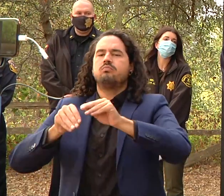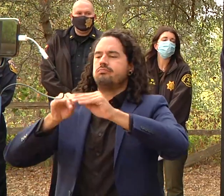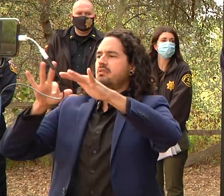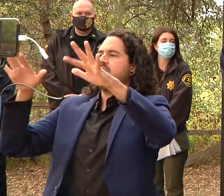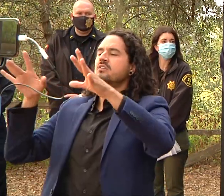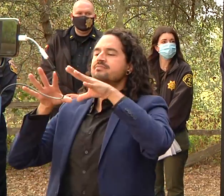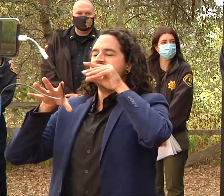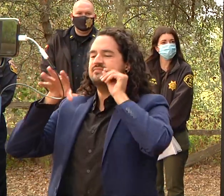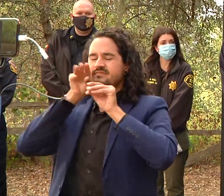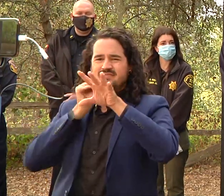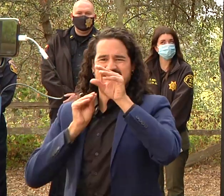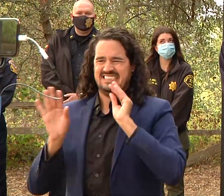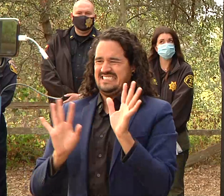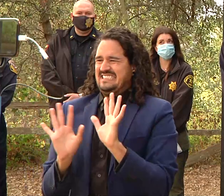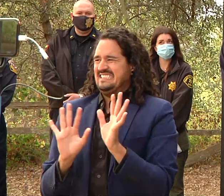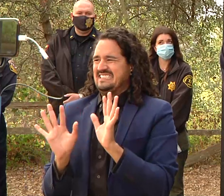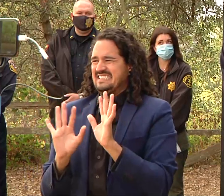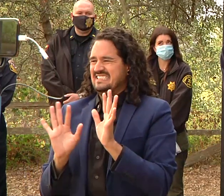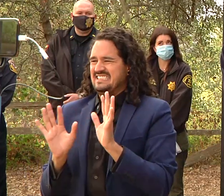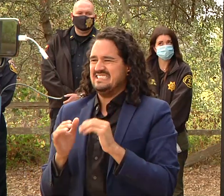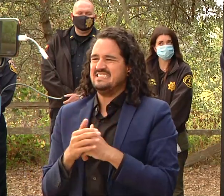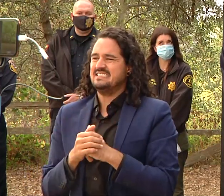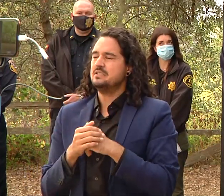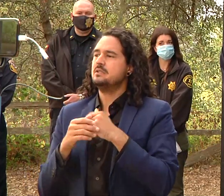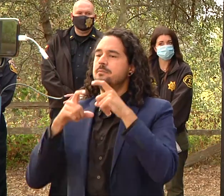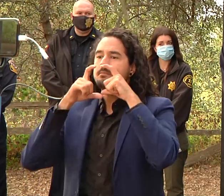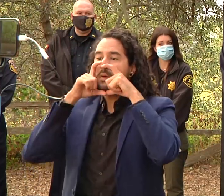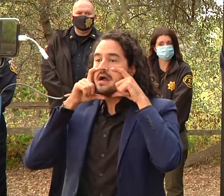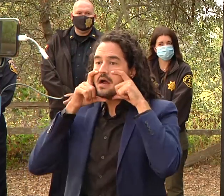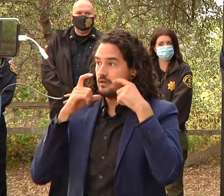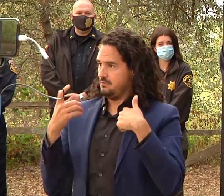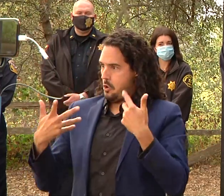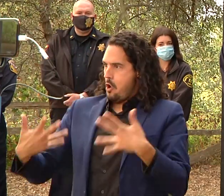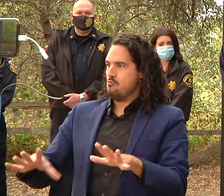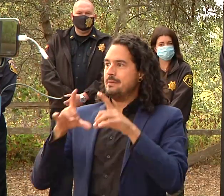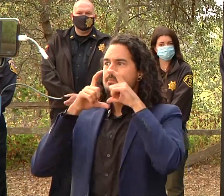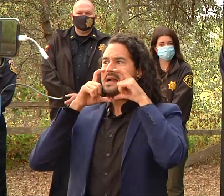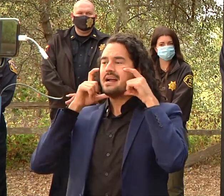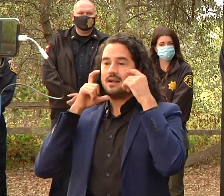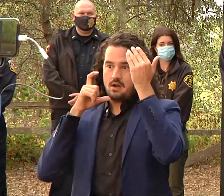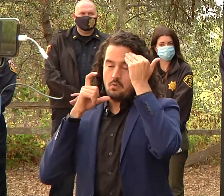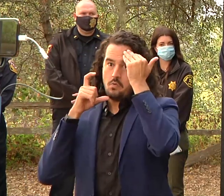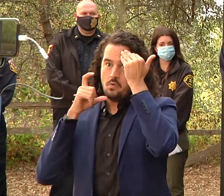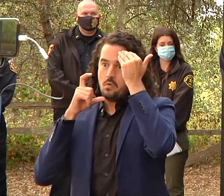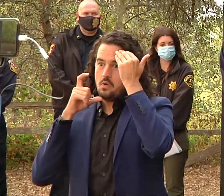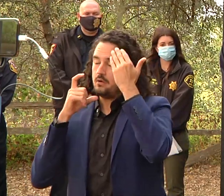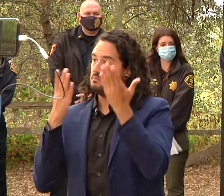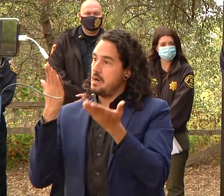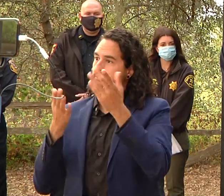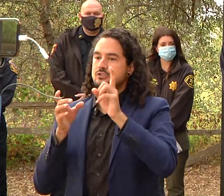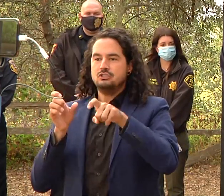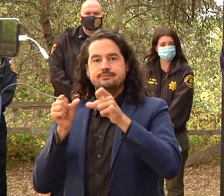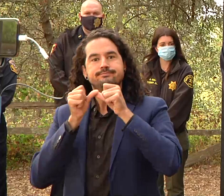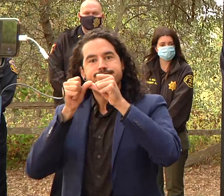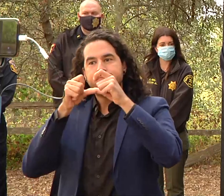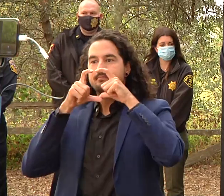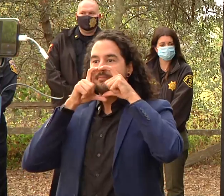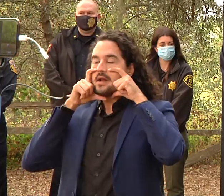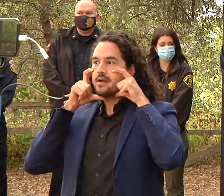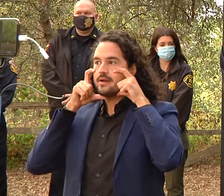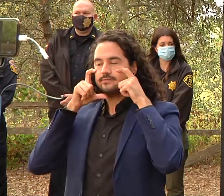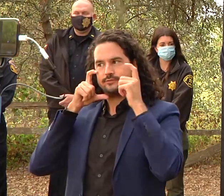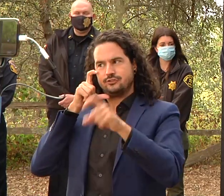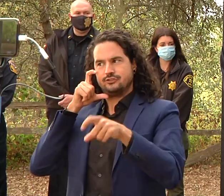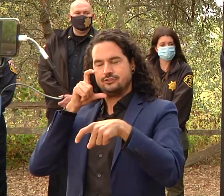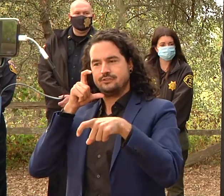any sort of masks and nowadays we're wearing masks for everything else so it's probably a good time to be wearing it anyway um and make sure that that's as